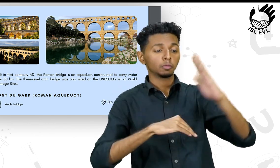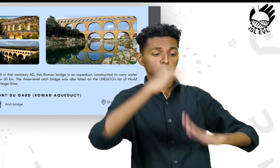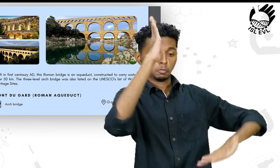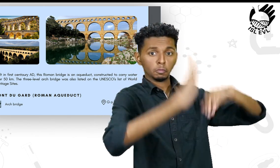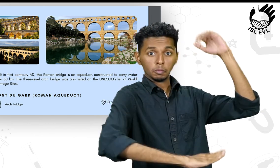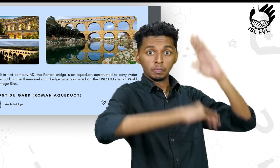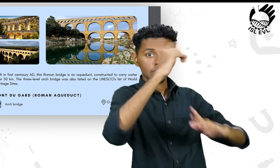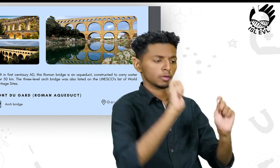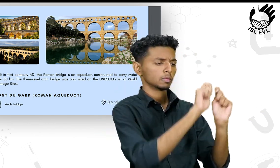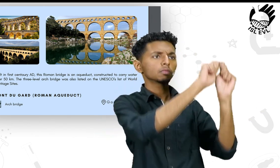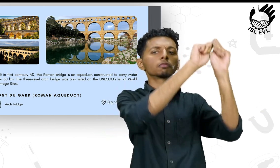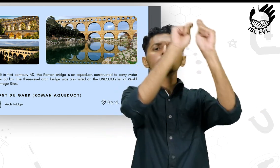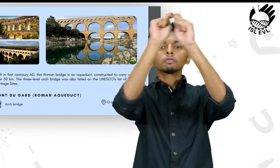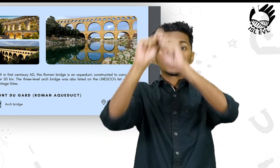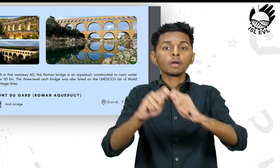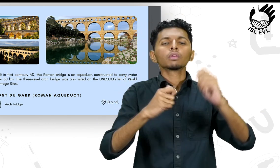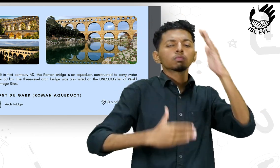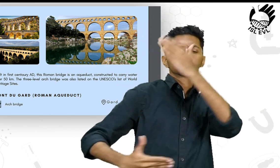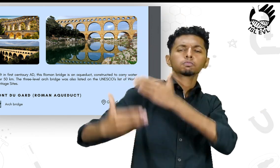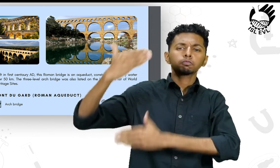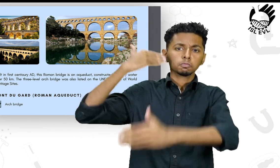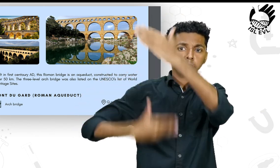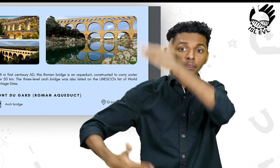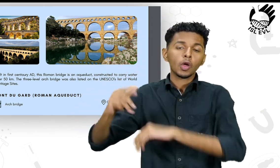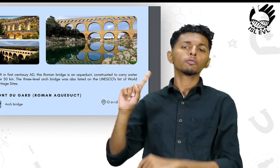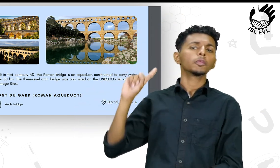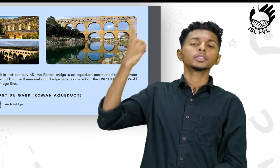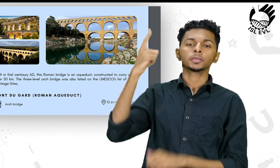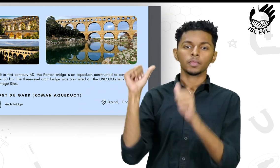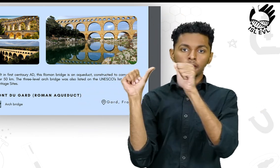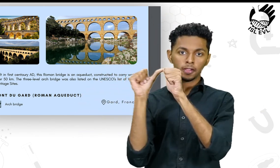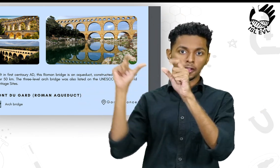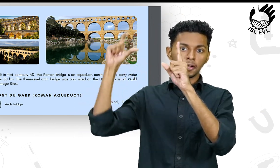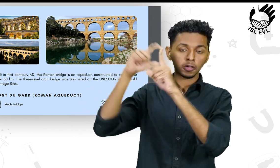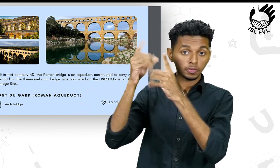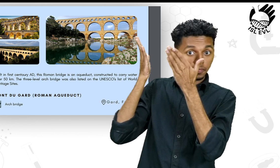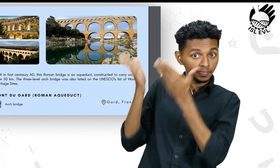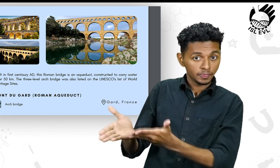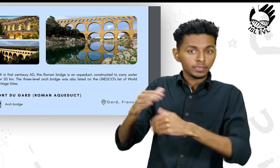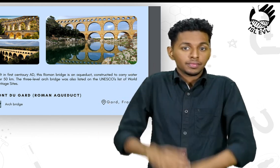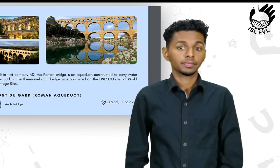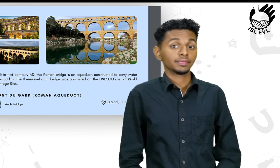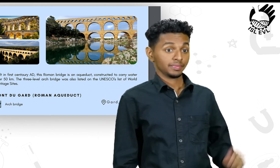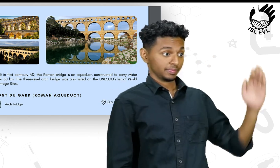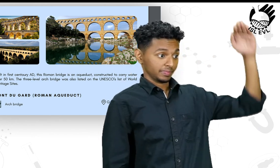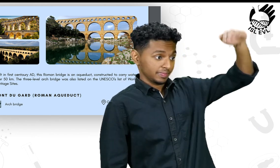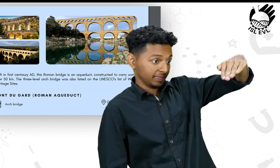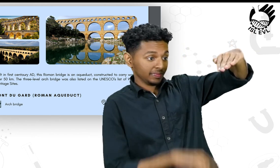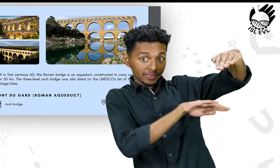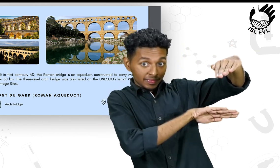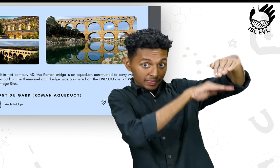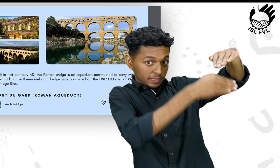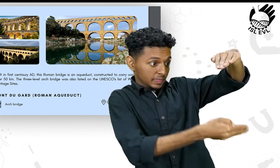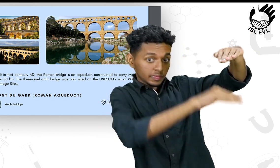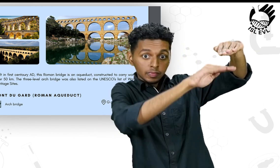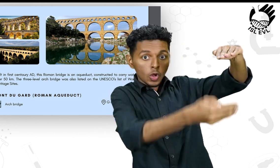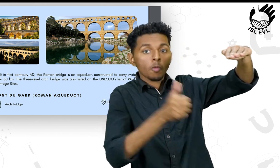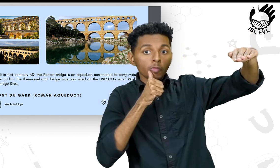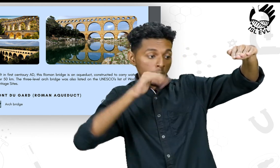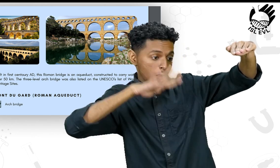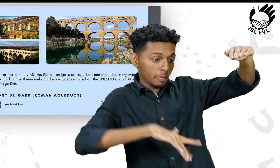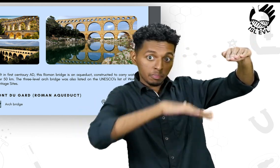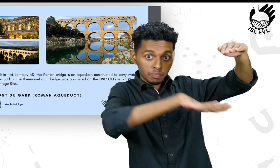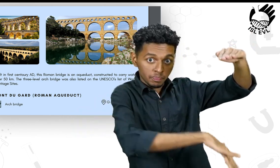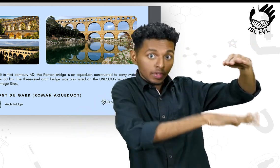Next, we have the Pont du Gard, which is a Roman aqueduct. It is an arch bridge